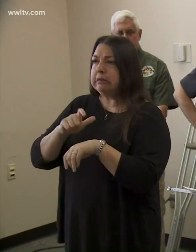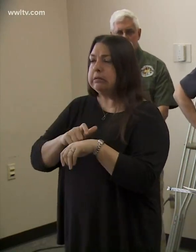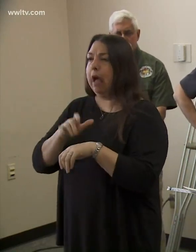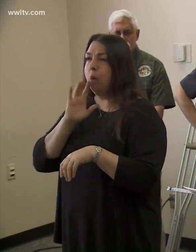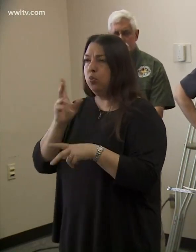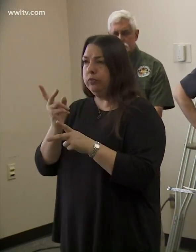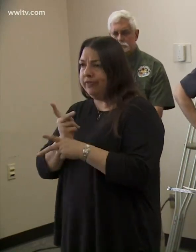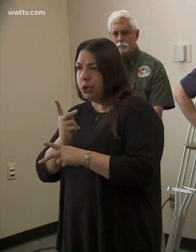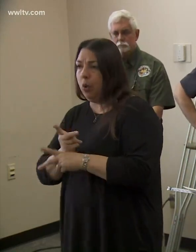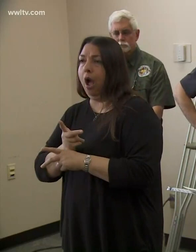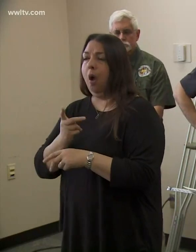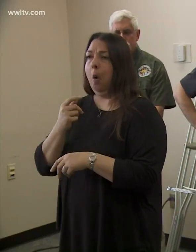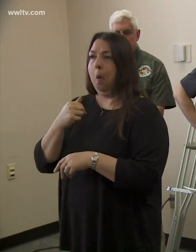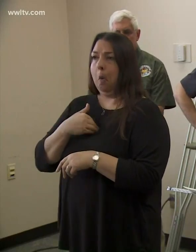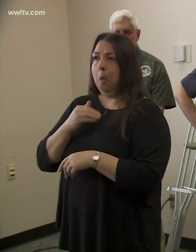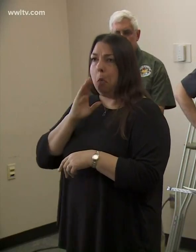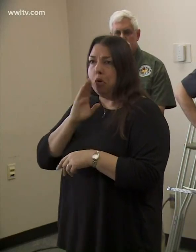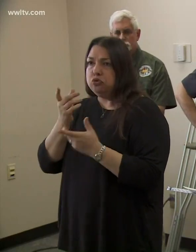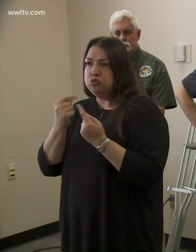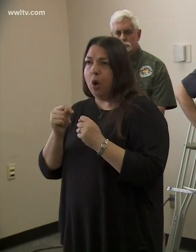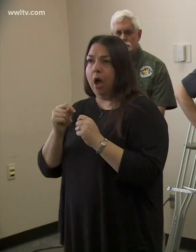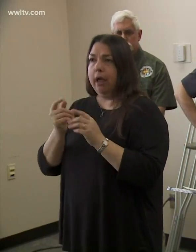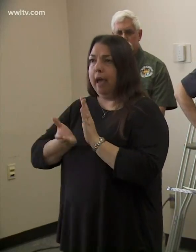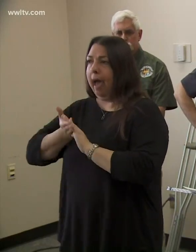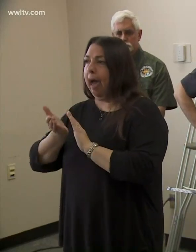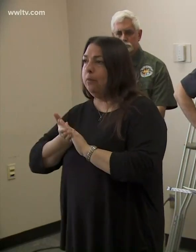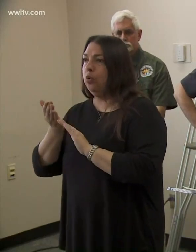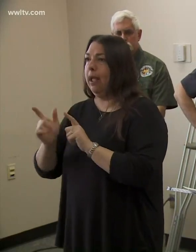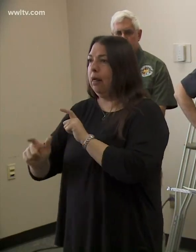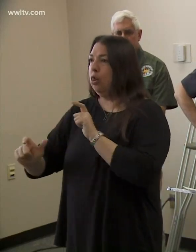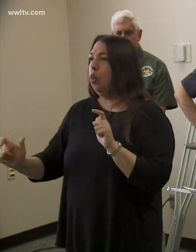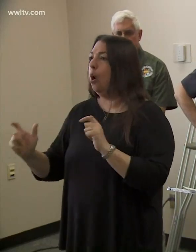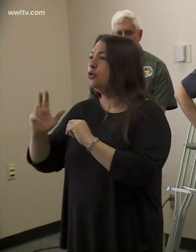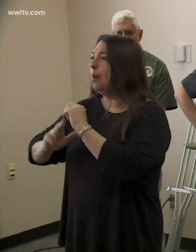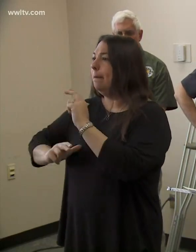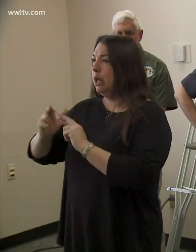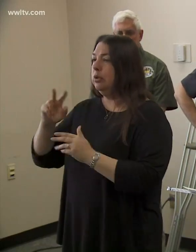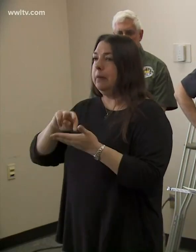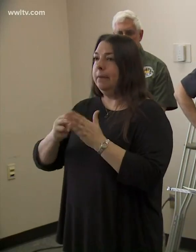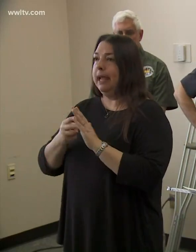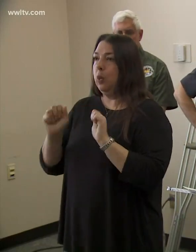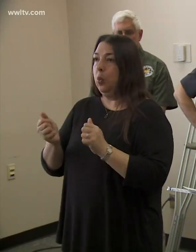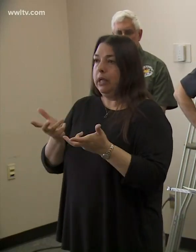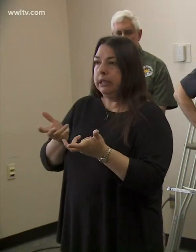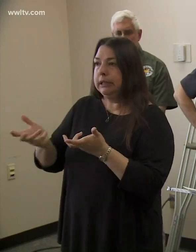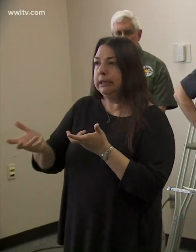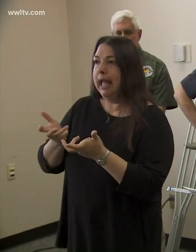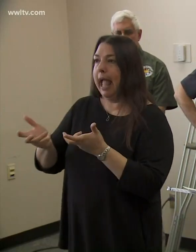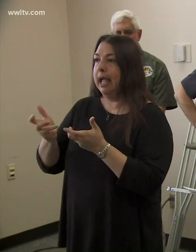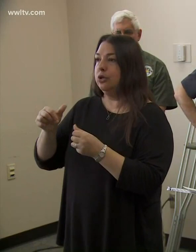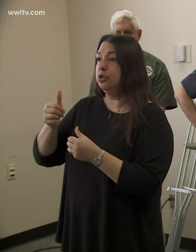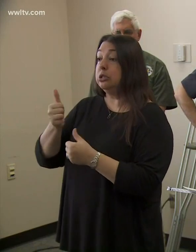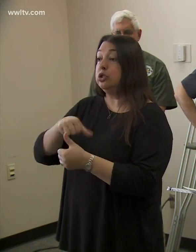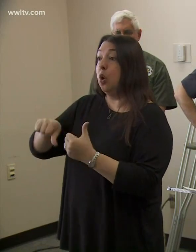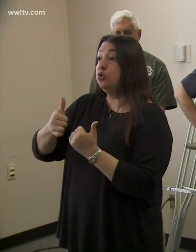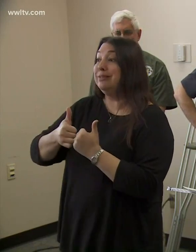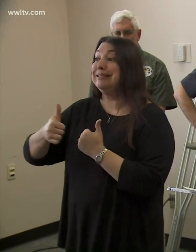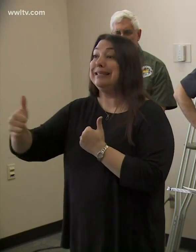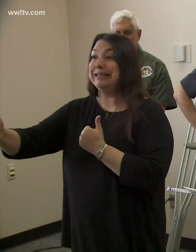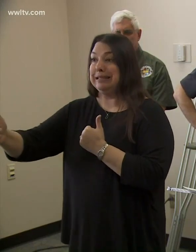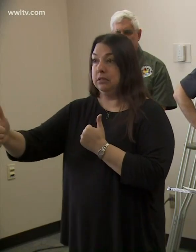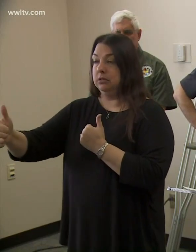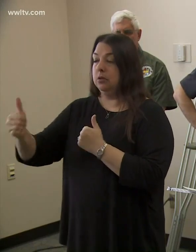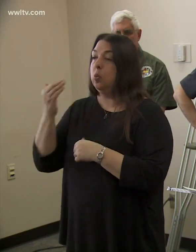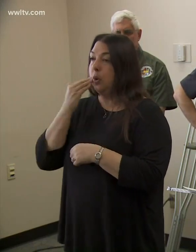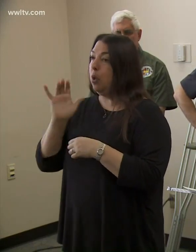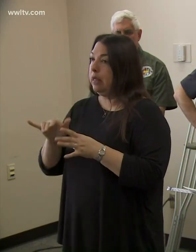be, um, looking at, um, operating in, in larger facilities so we can engage in those social distancing practices that we know are